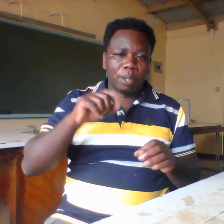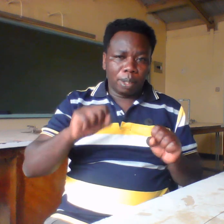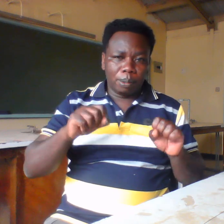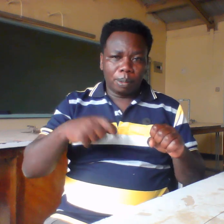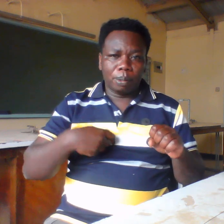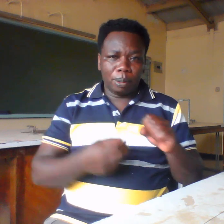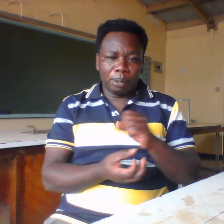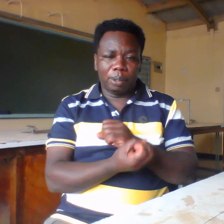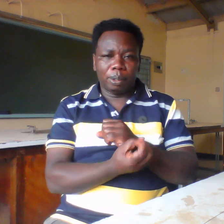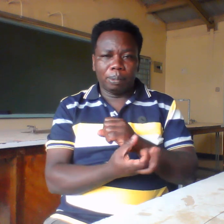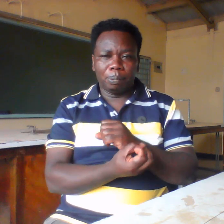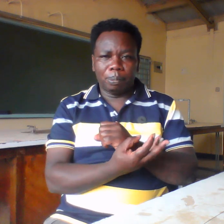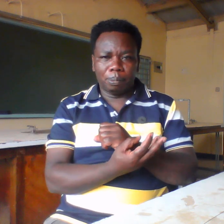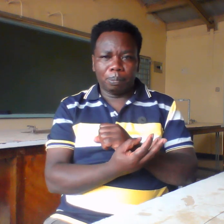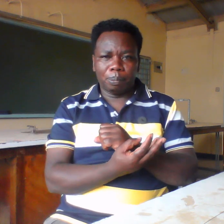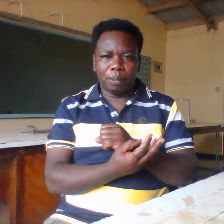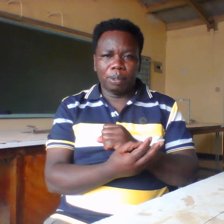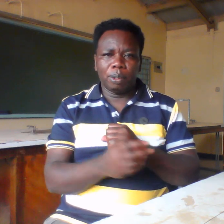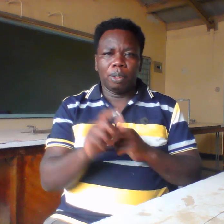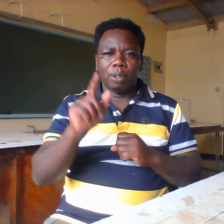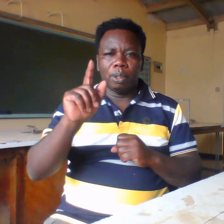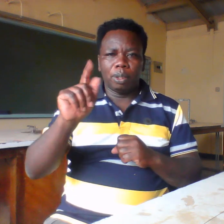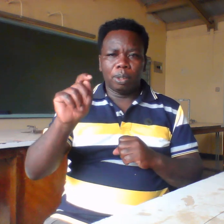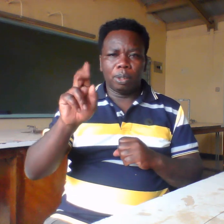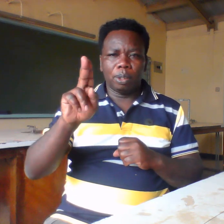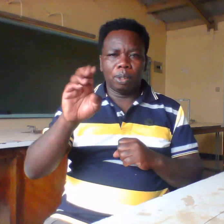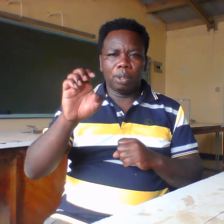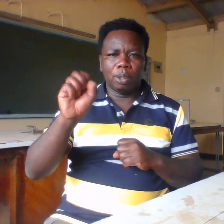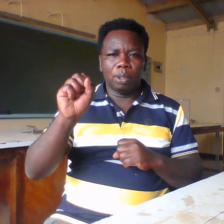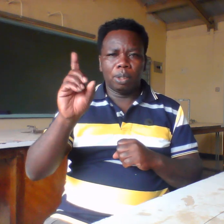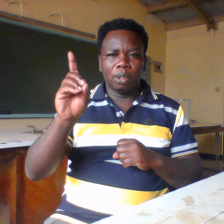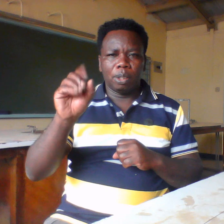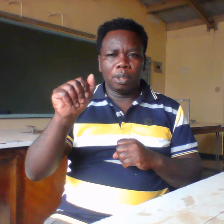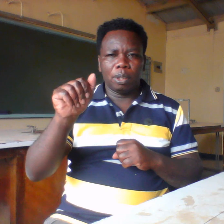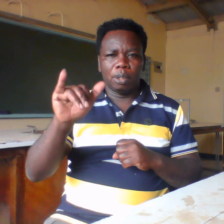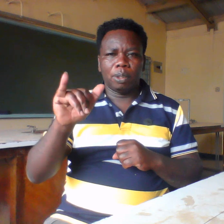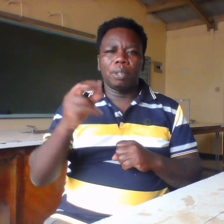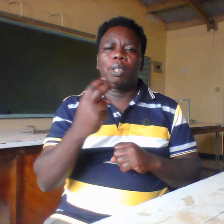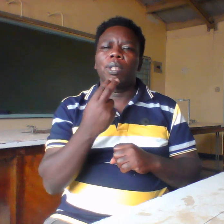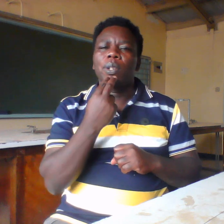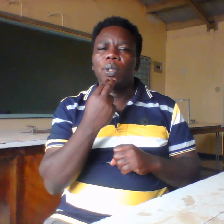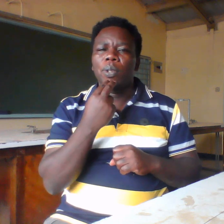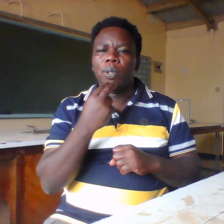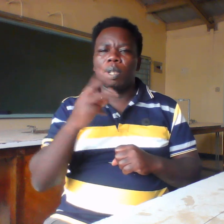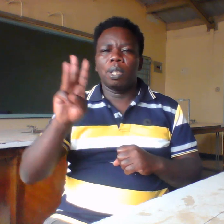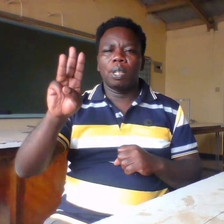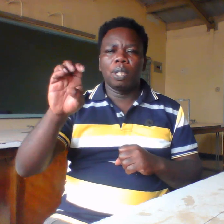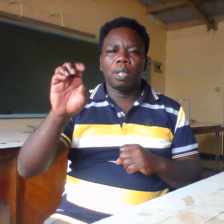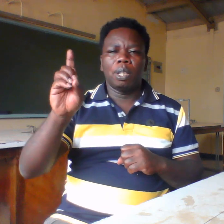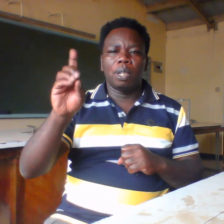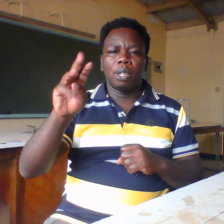tuesday we have wednesday we have